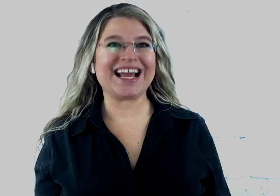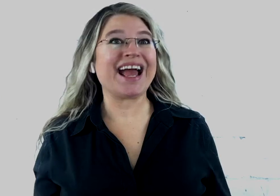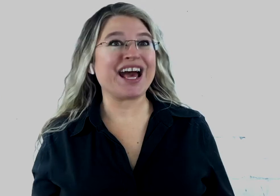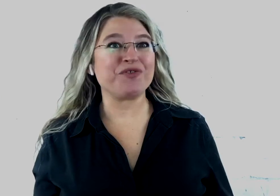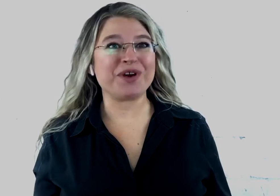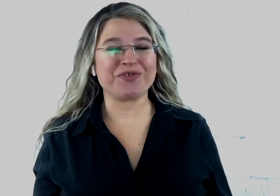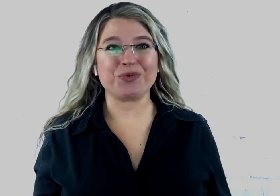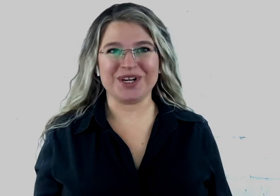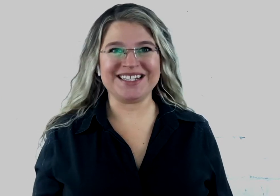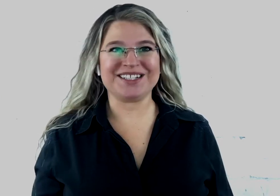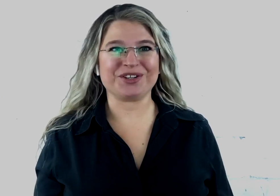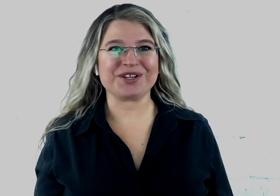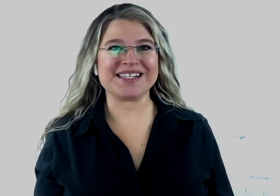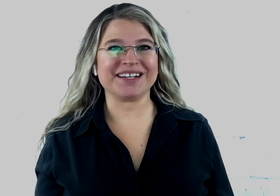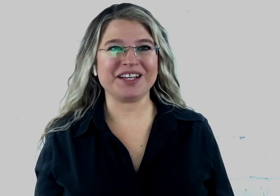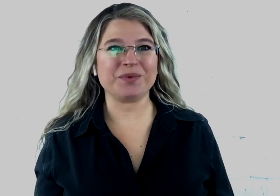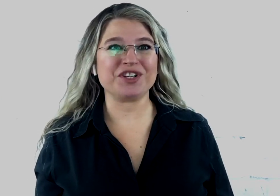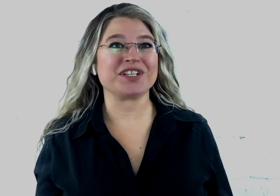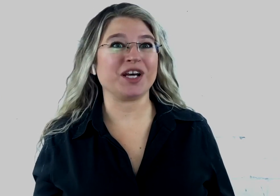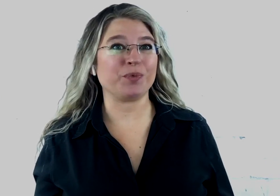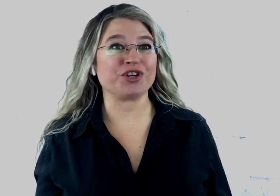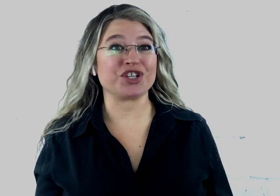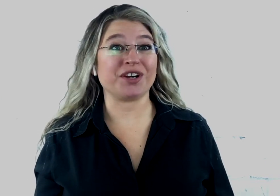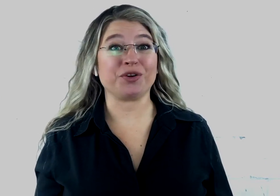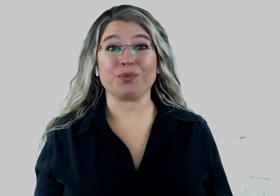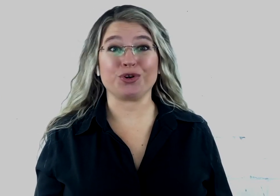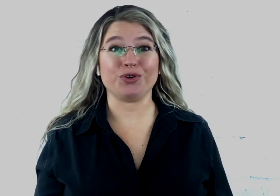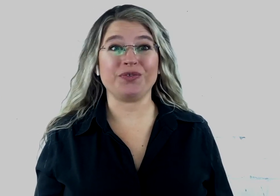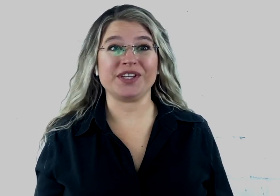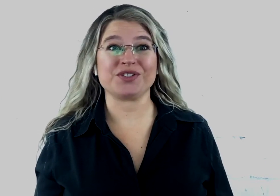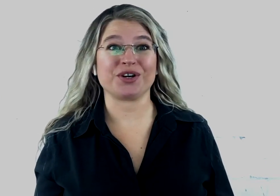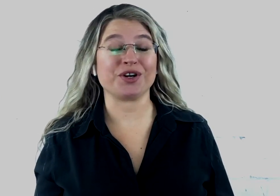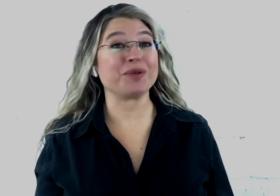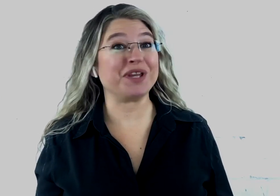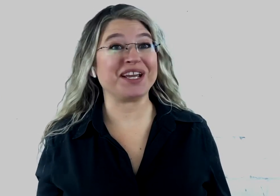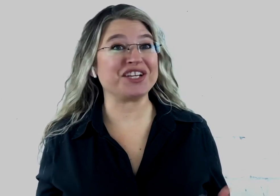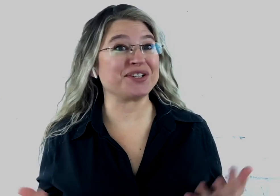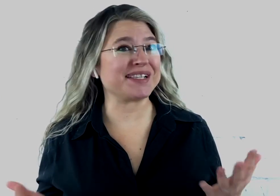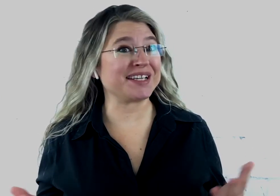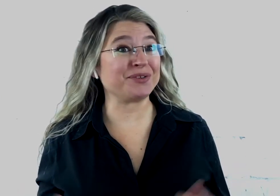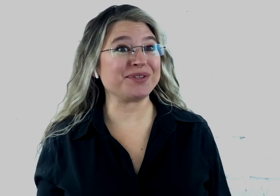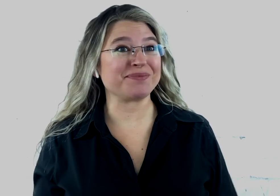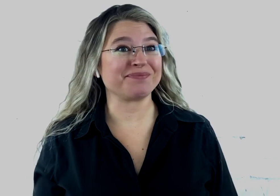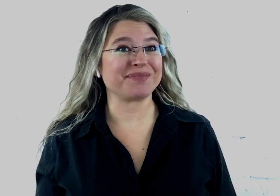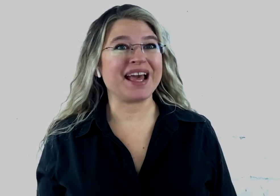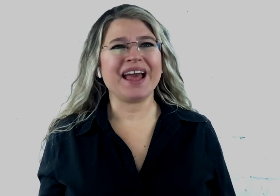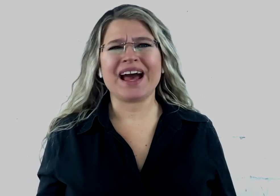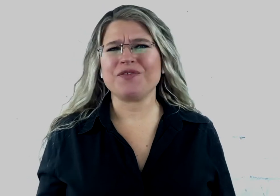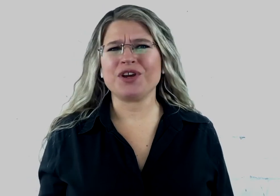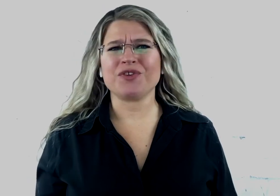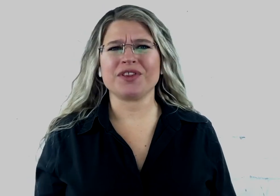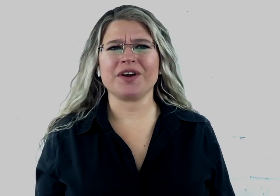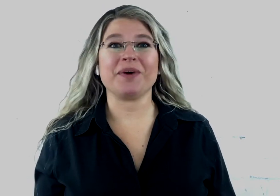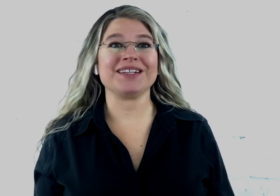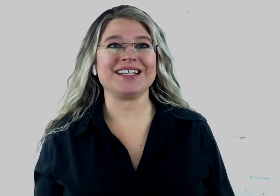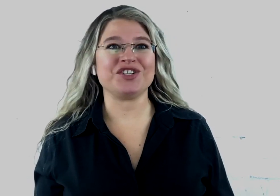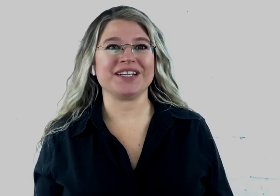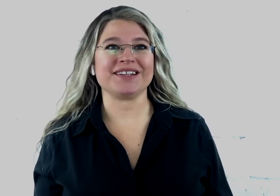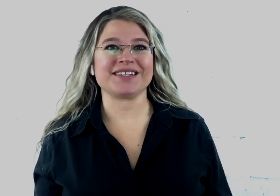Have you ever wanted to learn sign language to help your child improve his or her communication skills? Have you ever thought about teaching sign